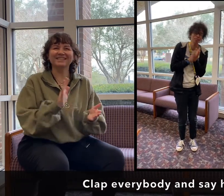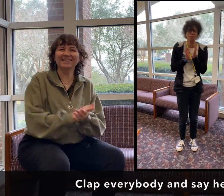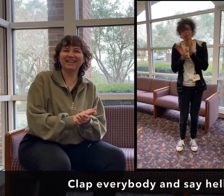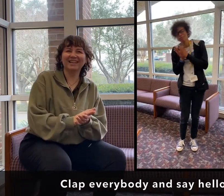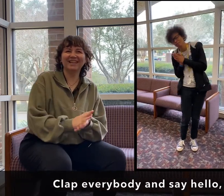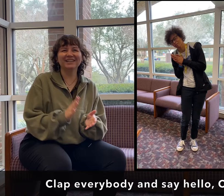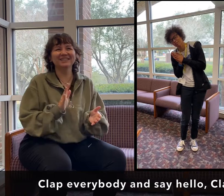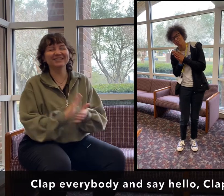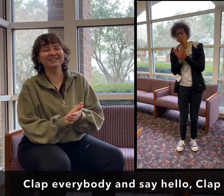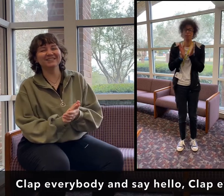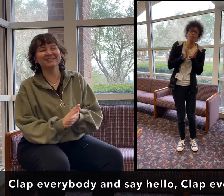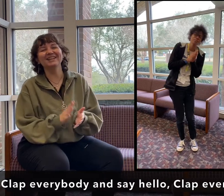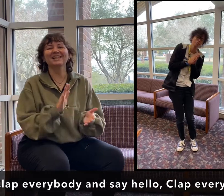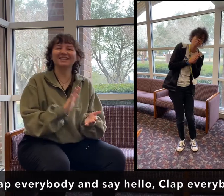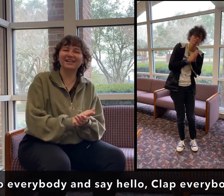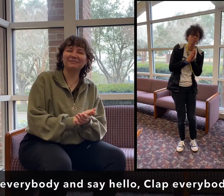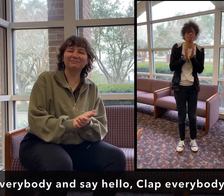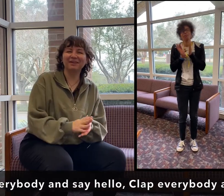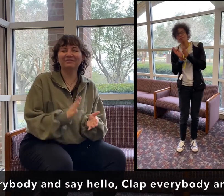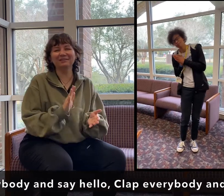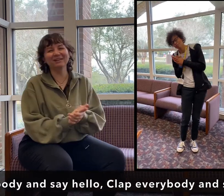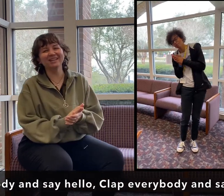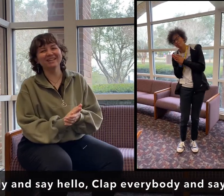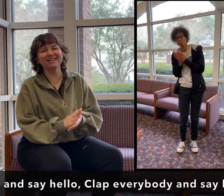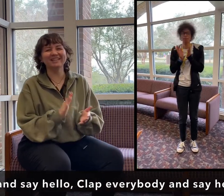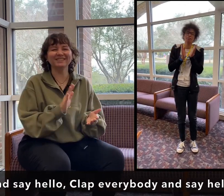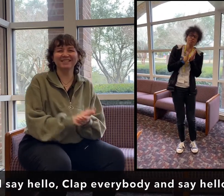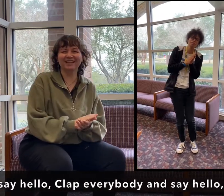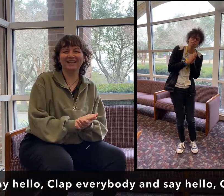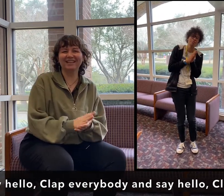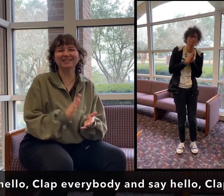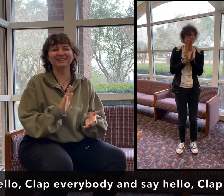say hello. Clap everybody and say hello.